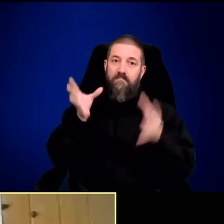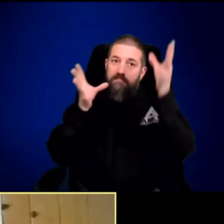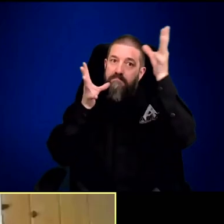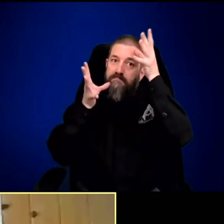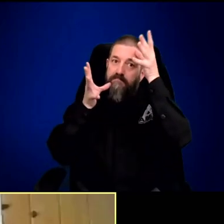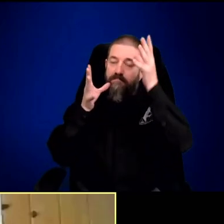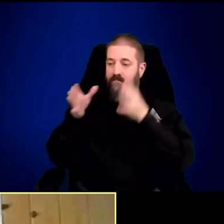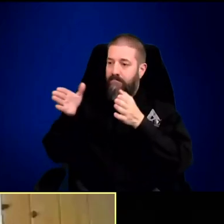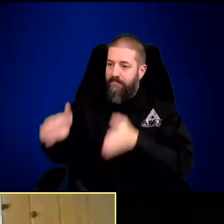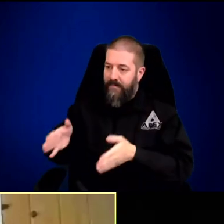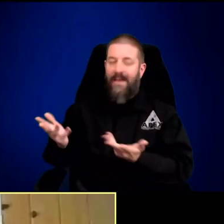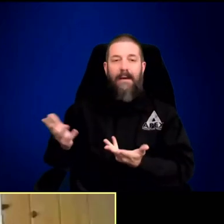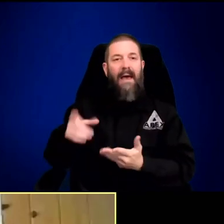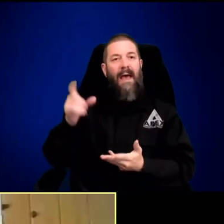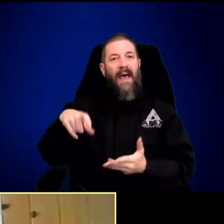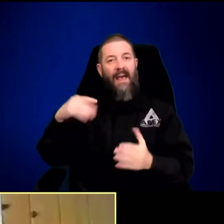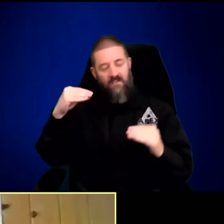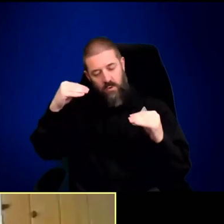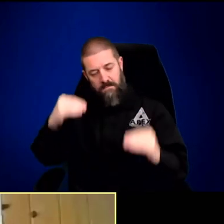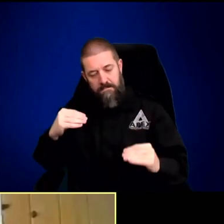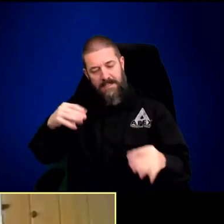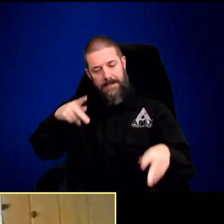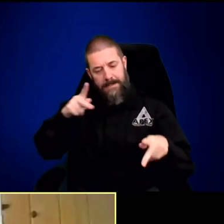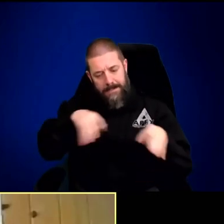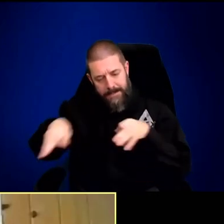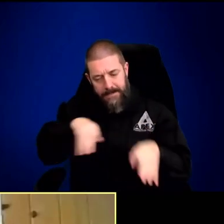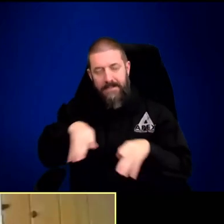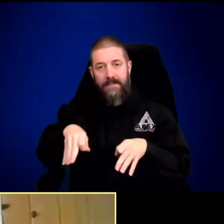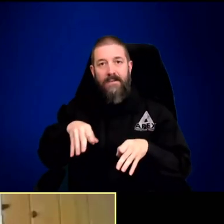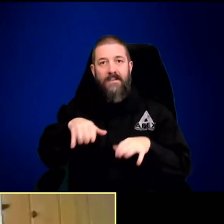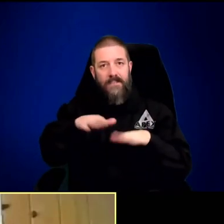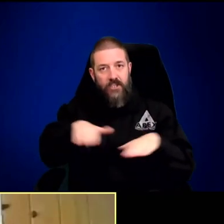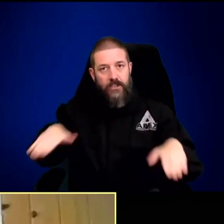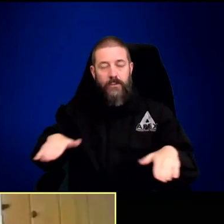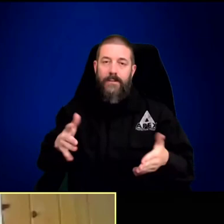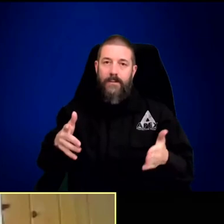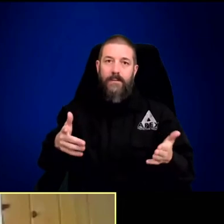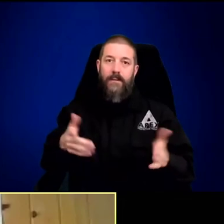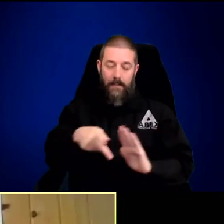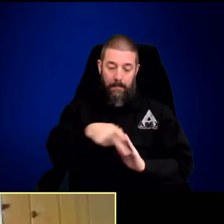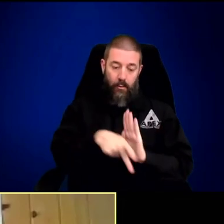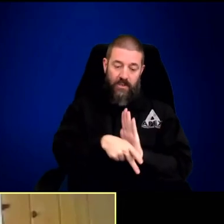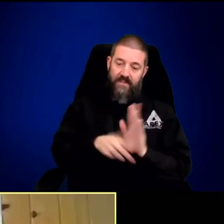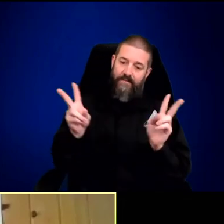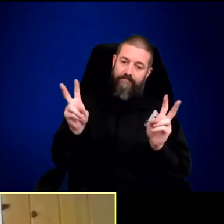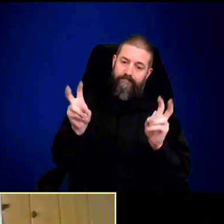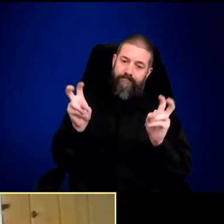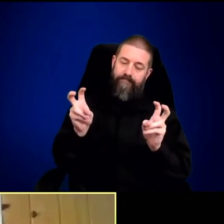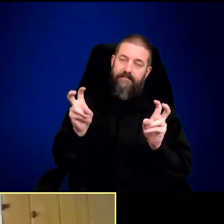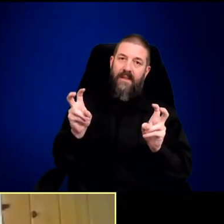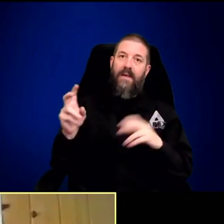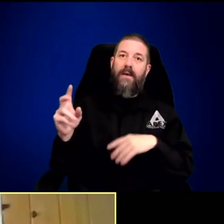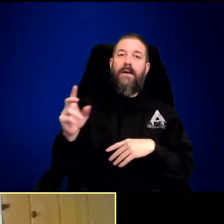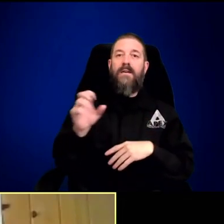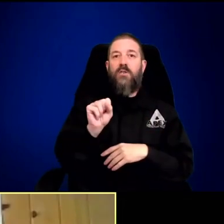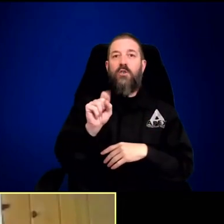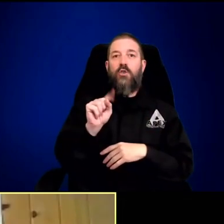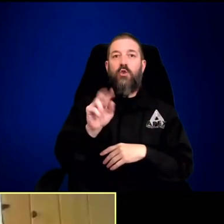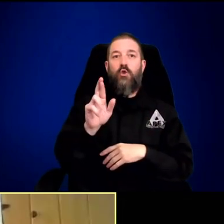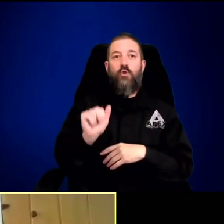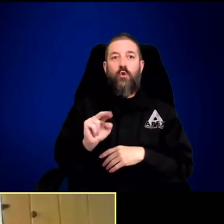comparison, but it actually works, to in the modern world, unfortunately, human parents have to